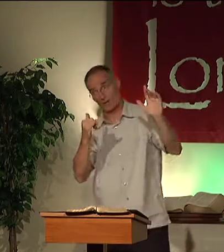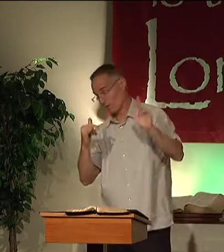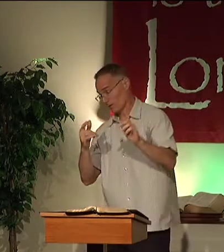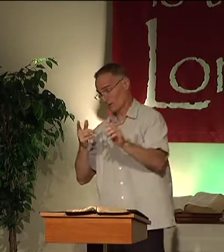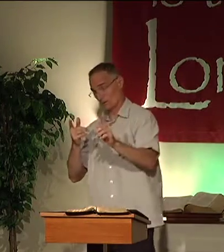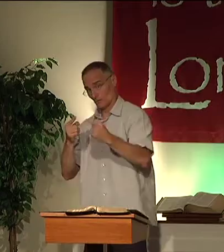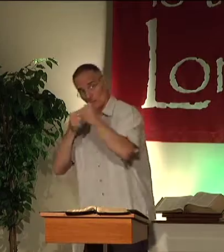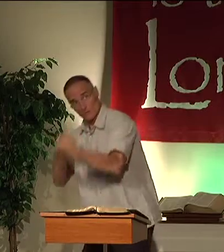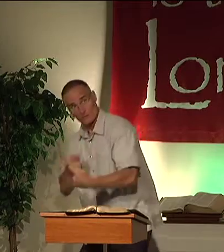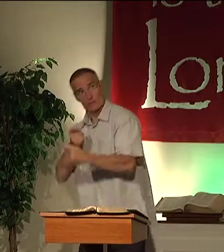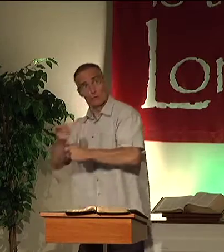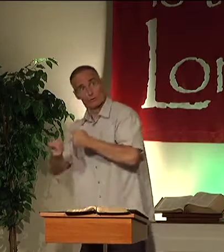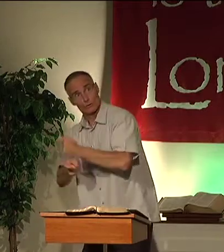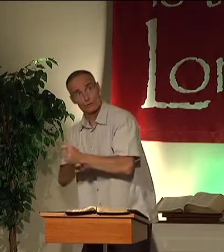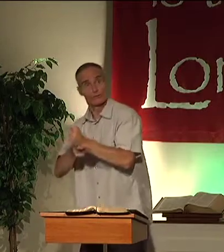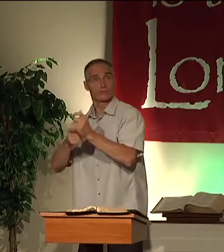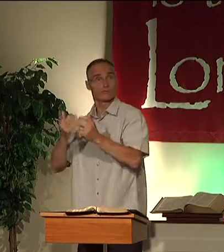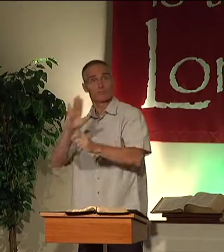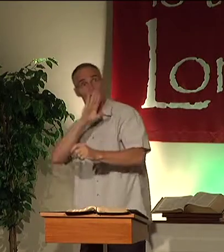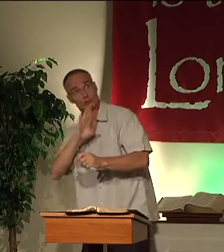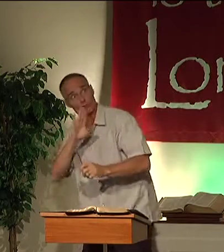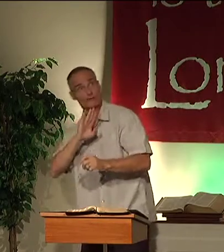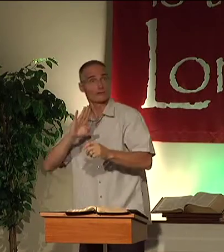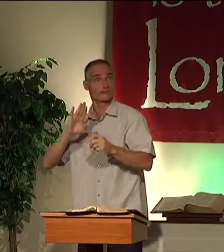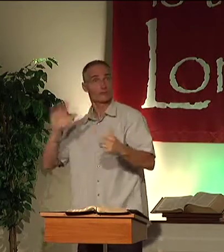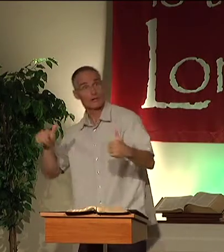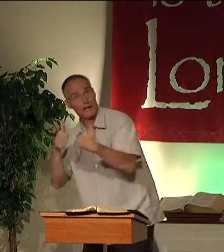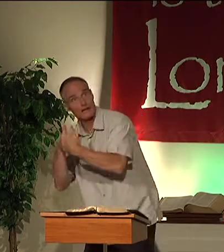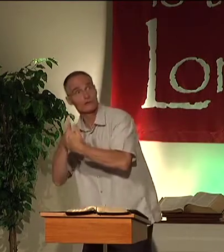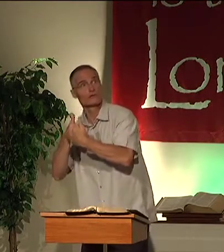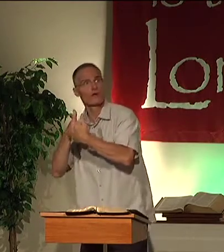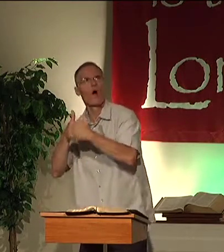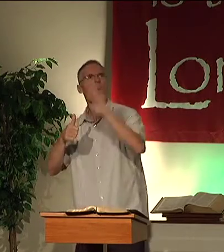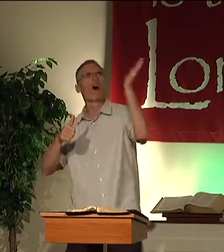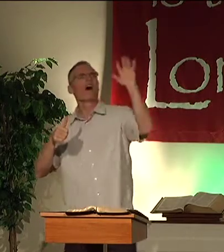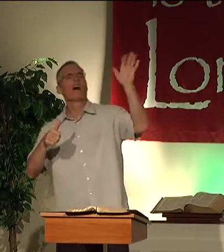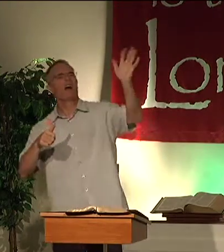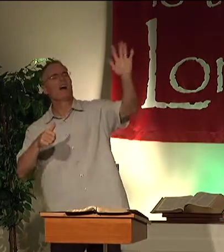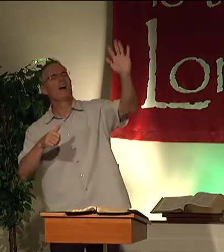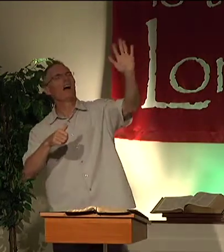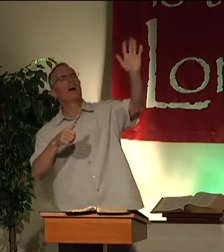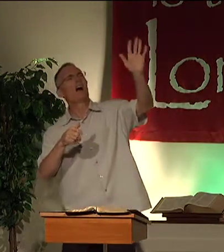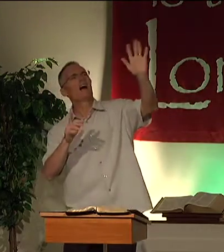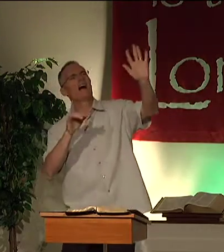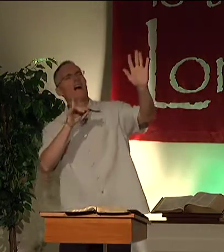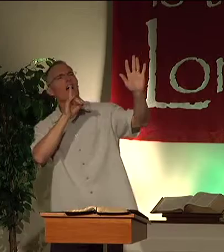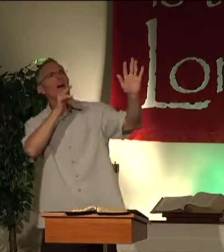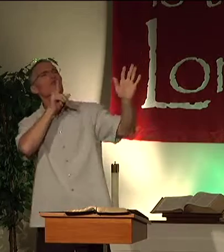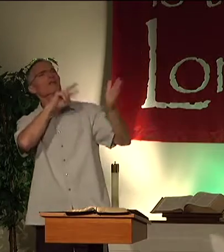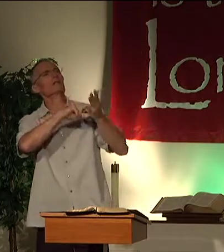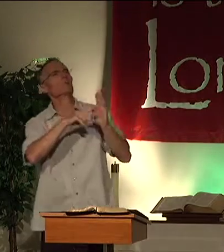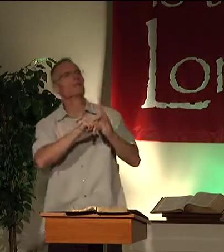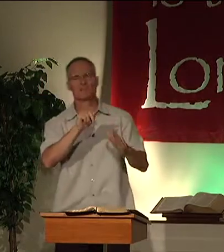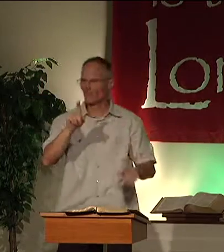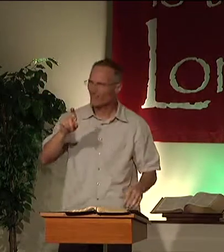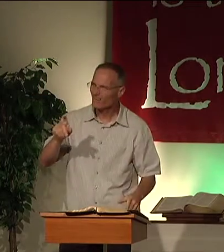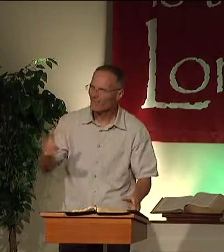But now, I'm struggling with persecution, frustration, challenges. Uh, uh, no.